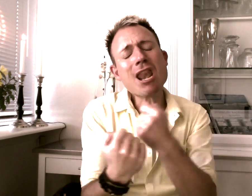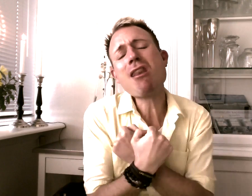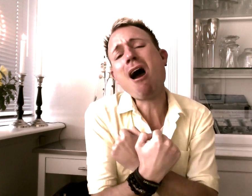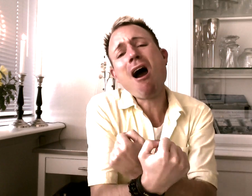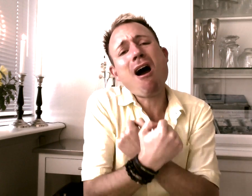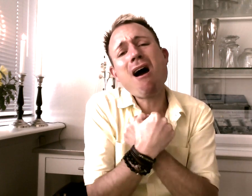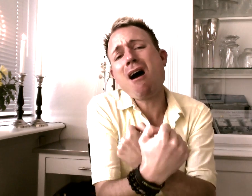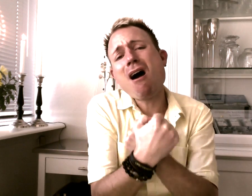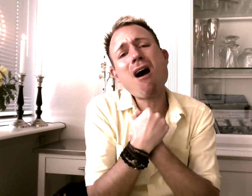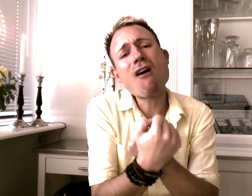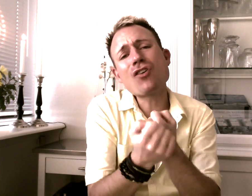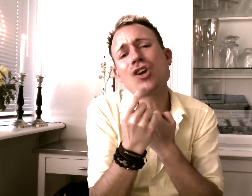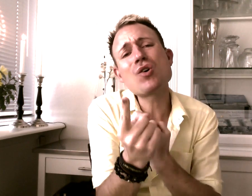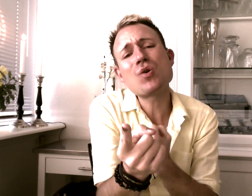love you